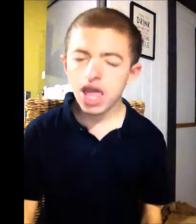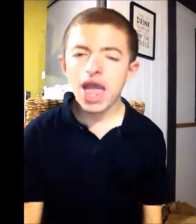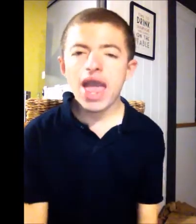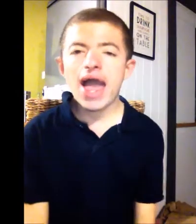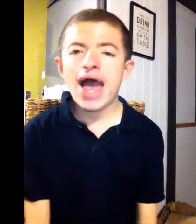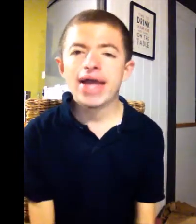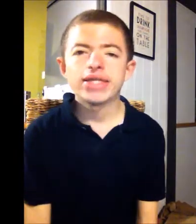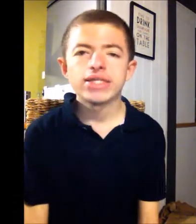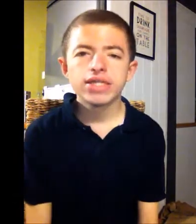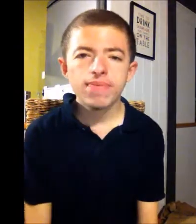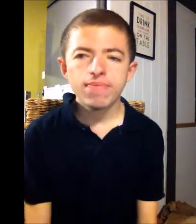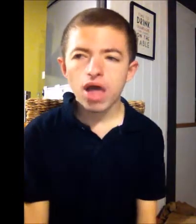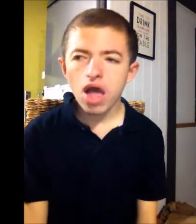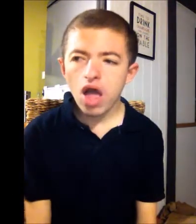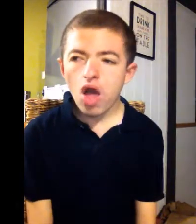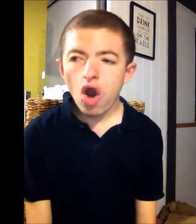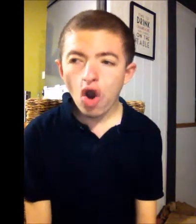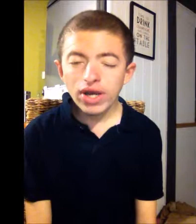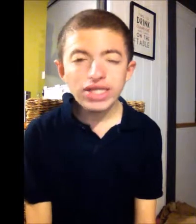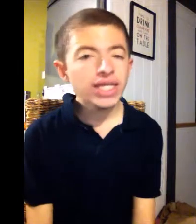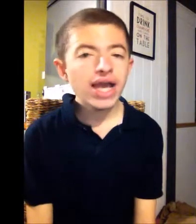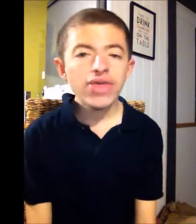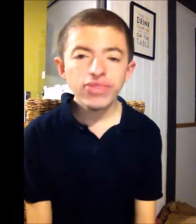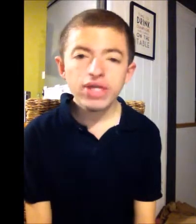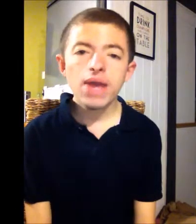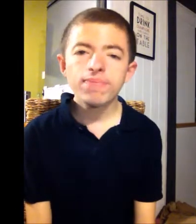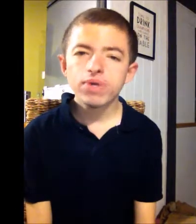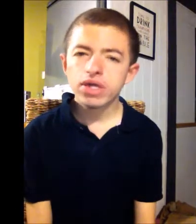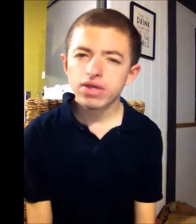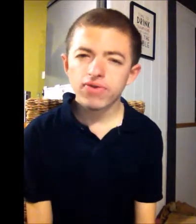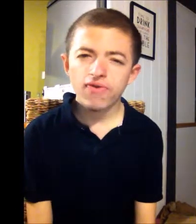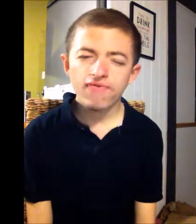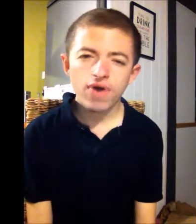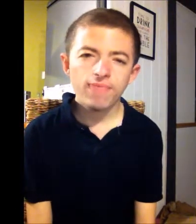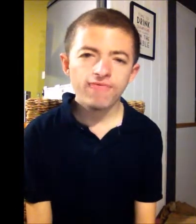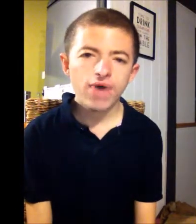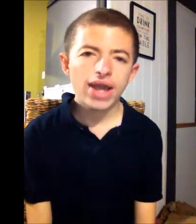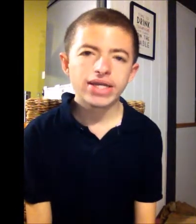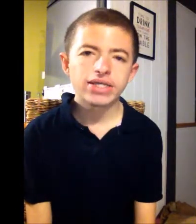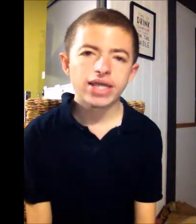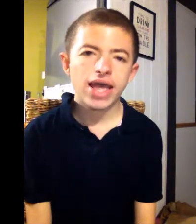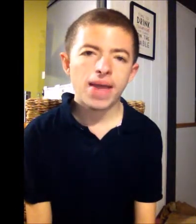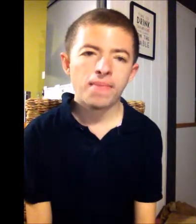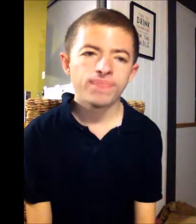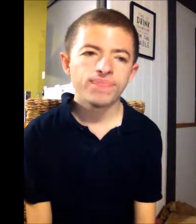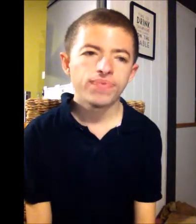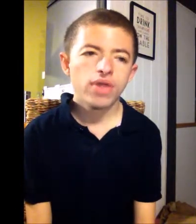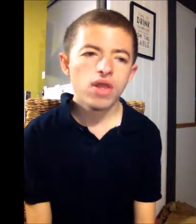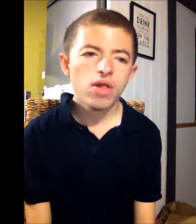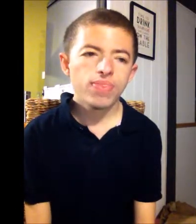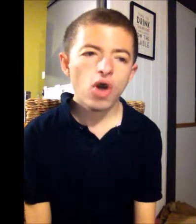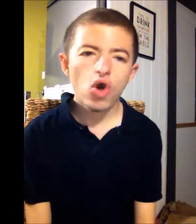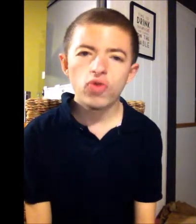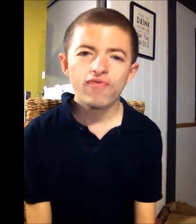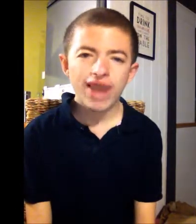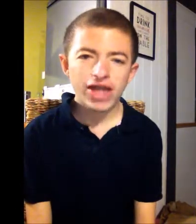And, um, honestly, I think I'm gonna find, um, the whole Flash